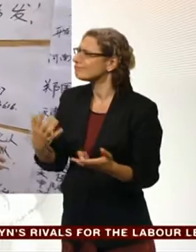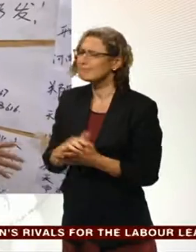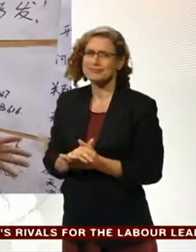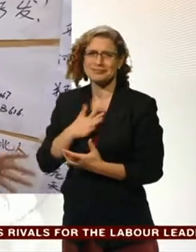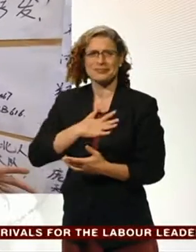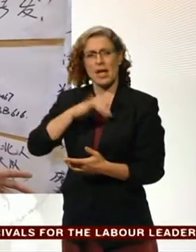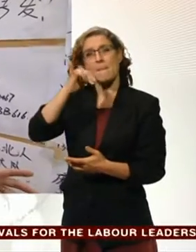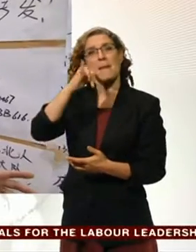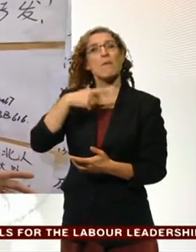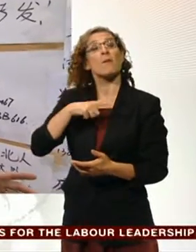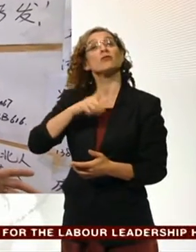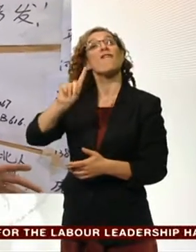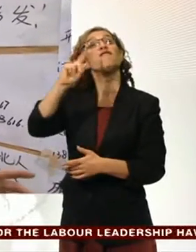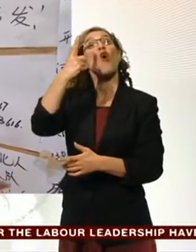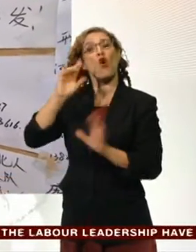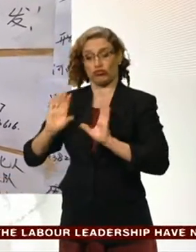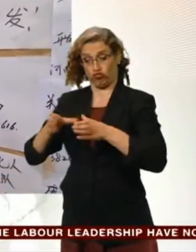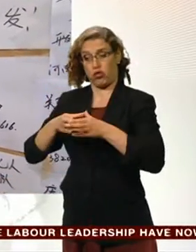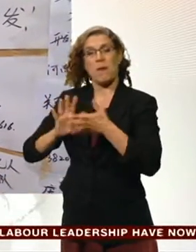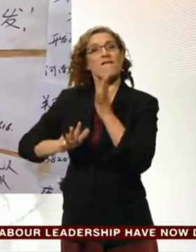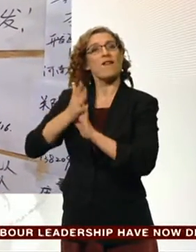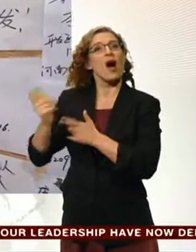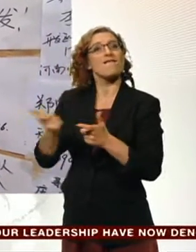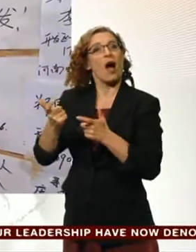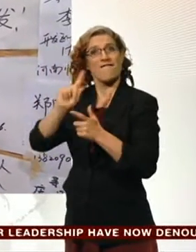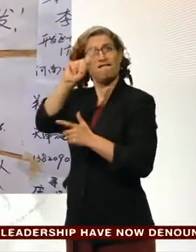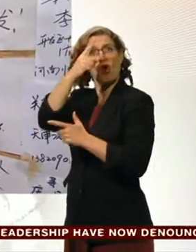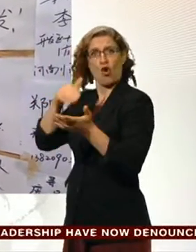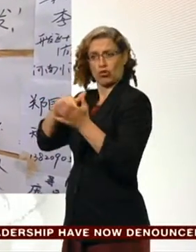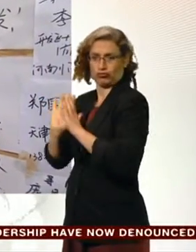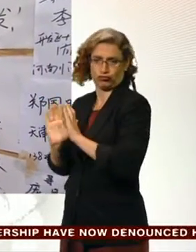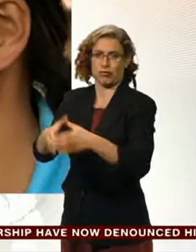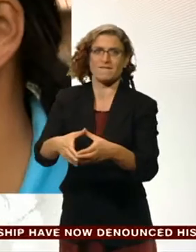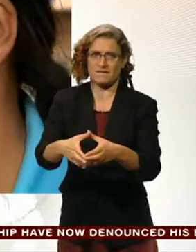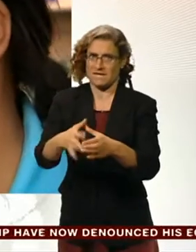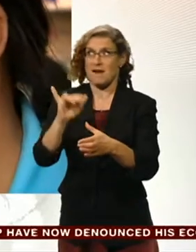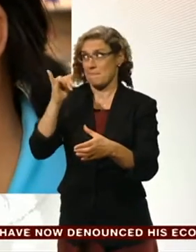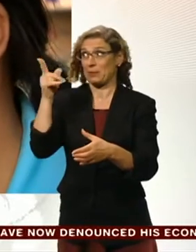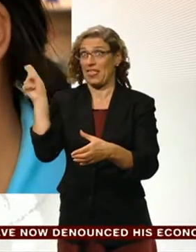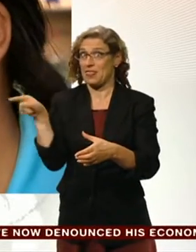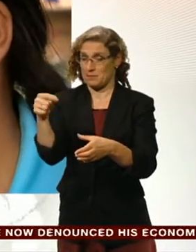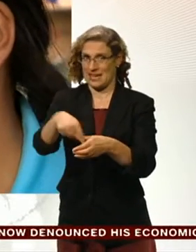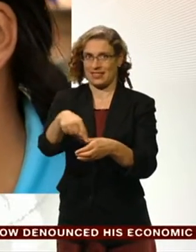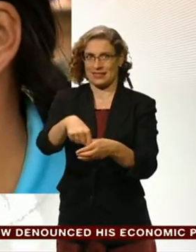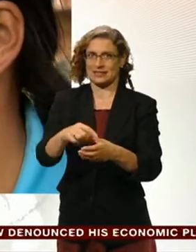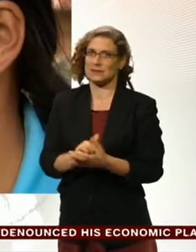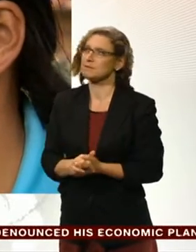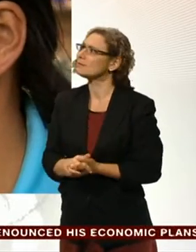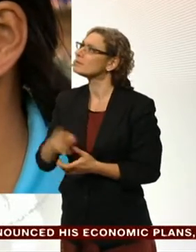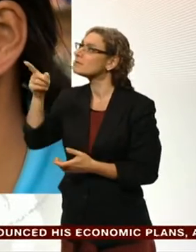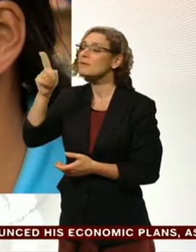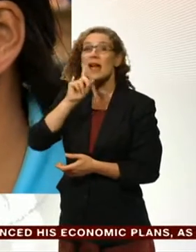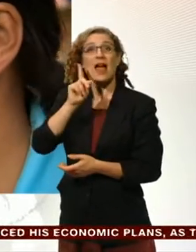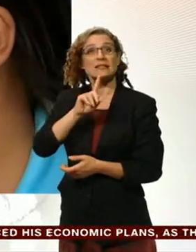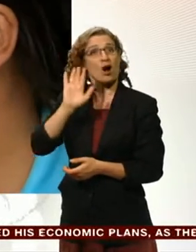the first responders and they have simply yet to be accounted for. Liu Kunying was asleep in